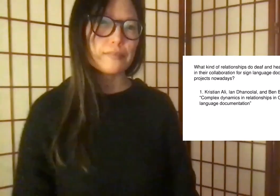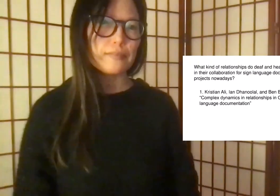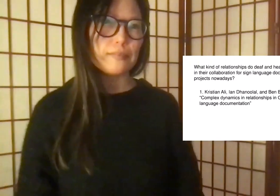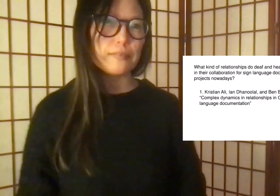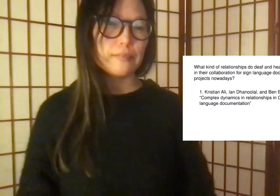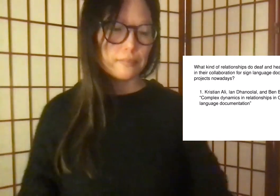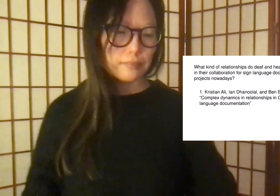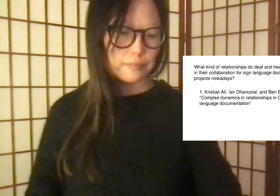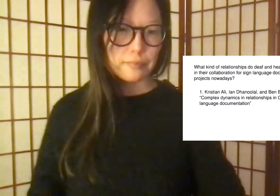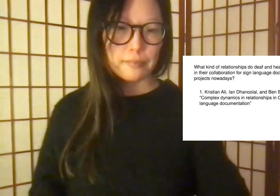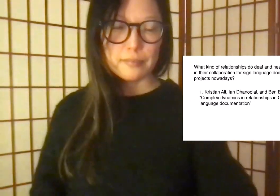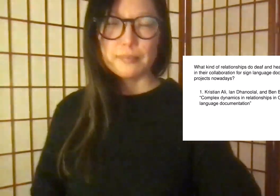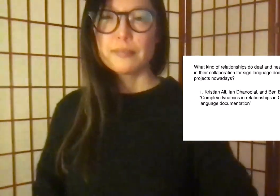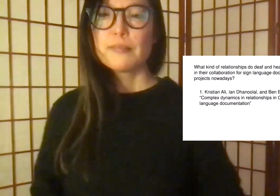which presents a conflict.